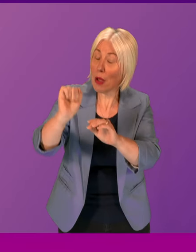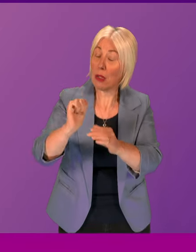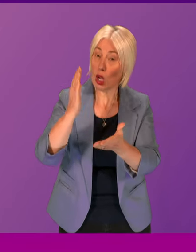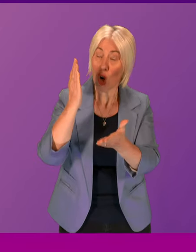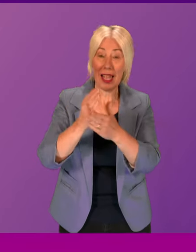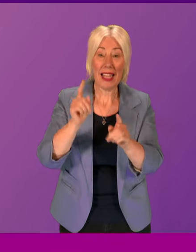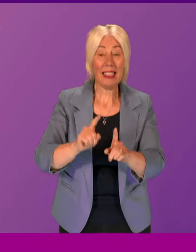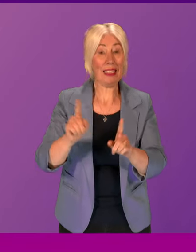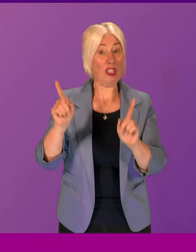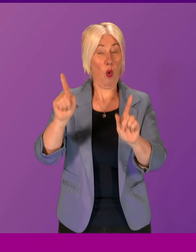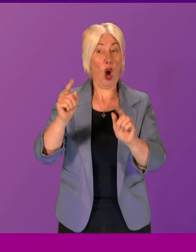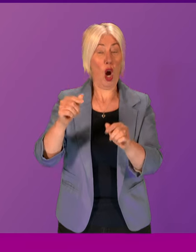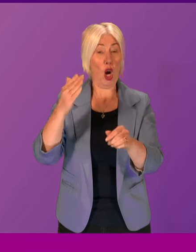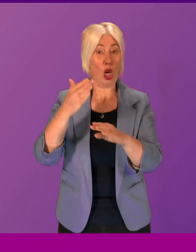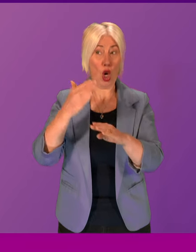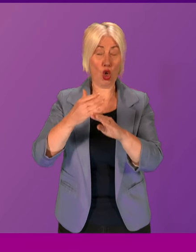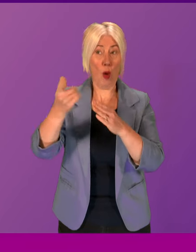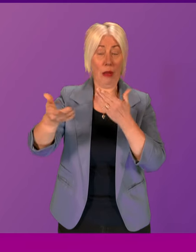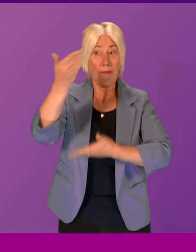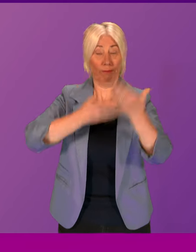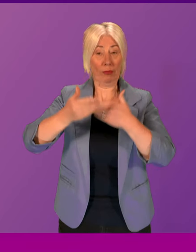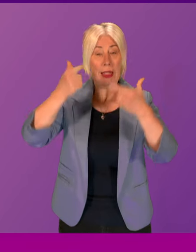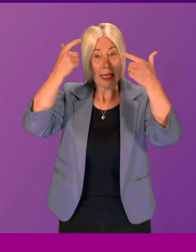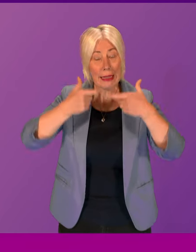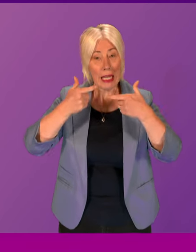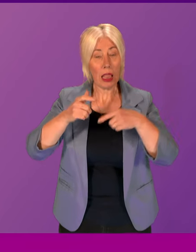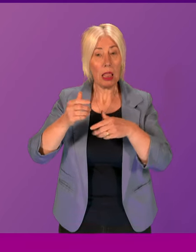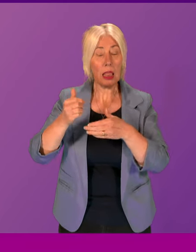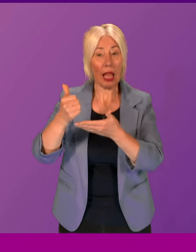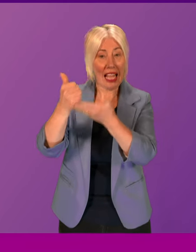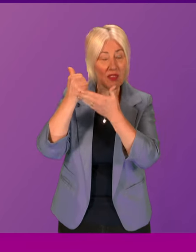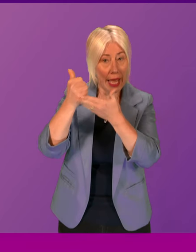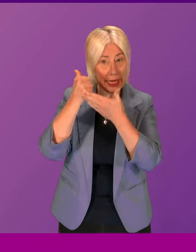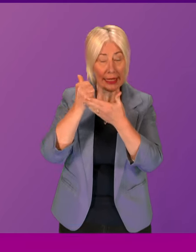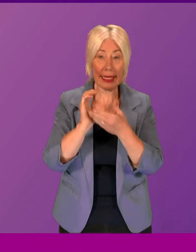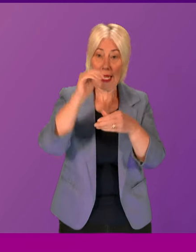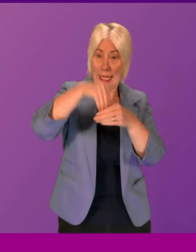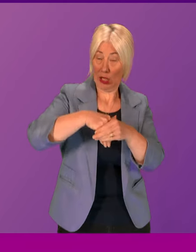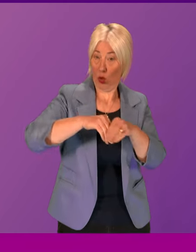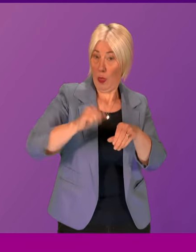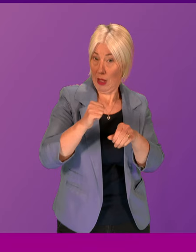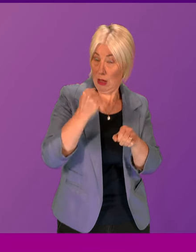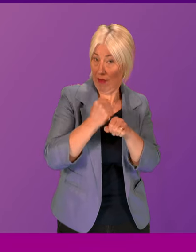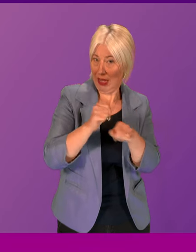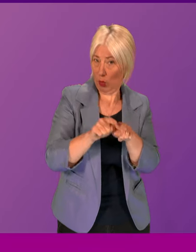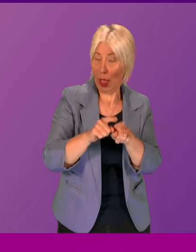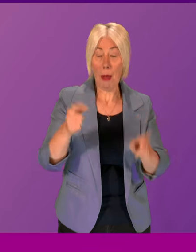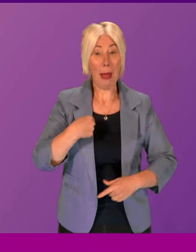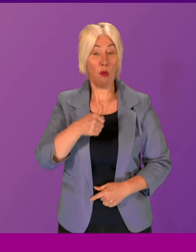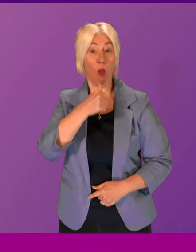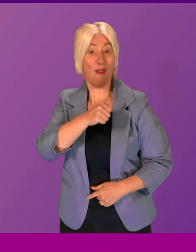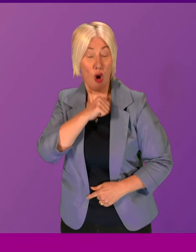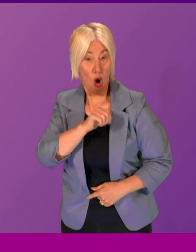course, to her position when she provides legal advice as a member of this government. It's still my preference, I should say,